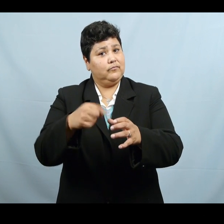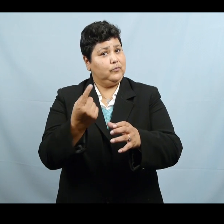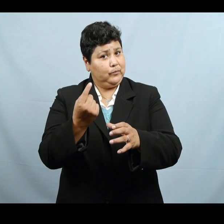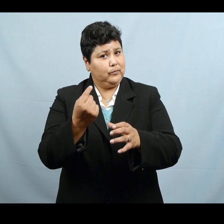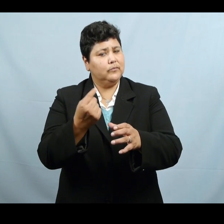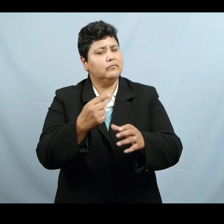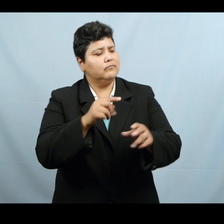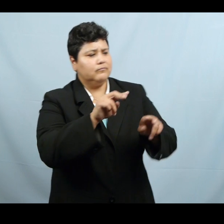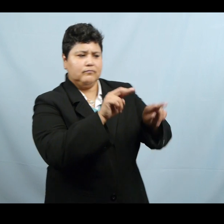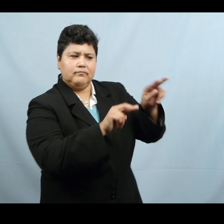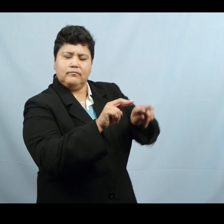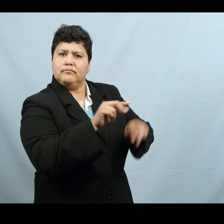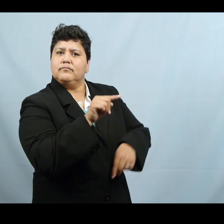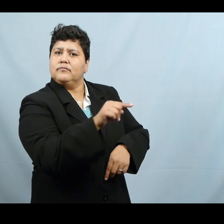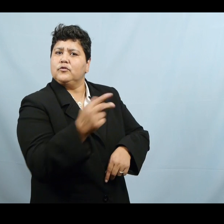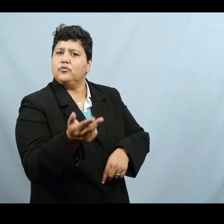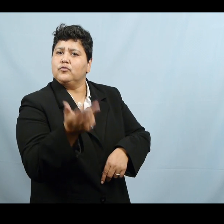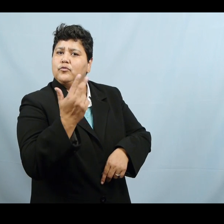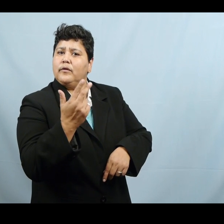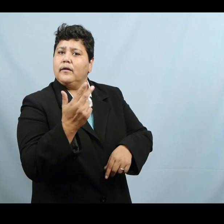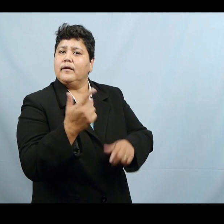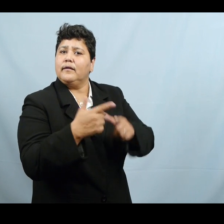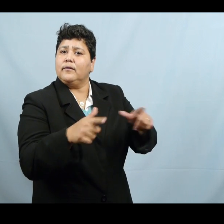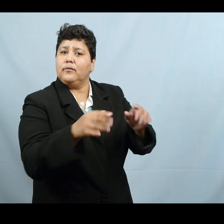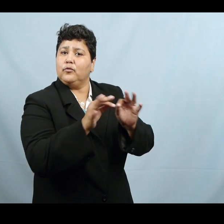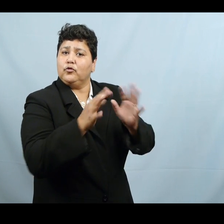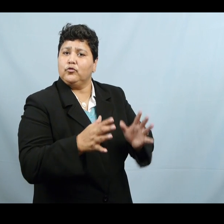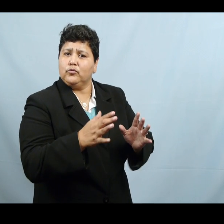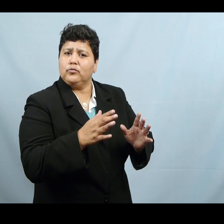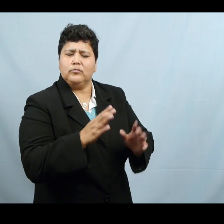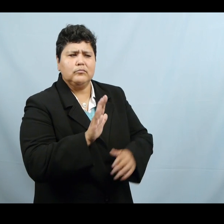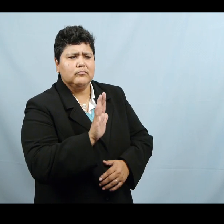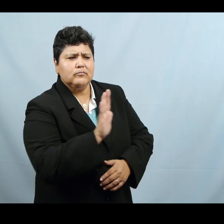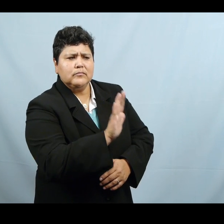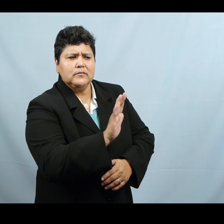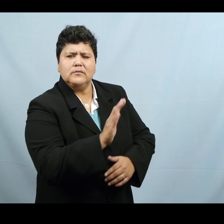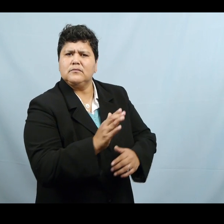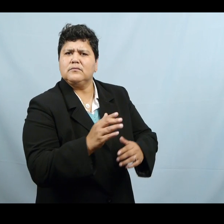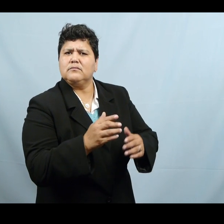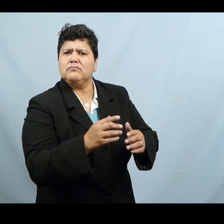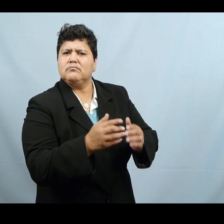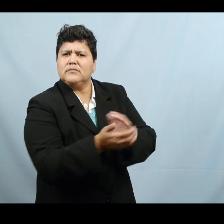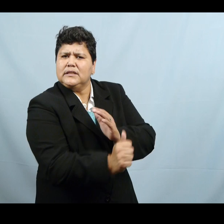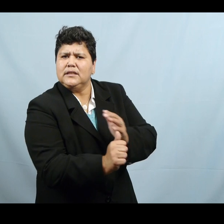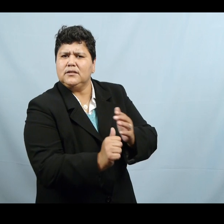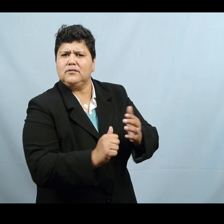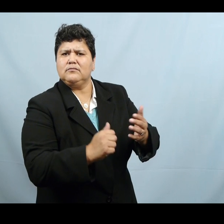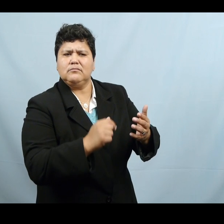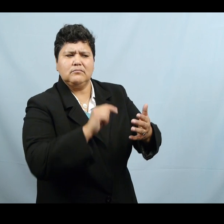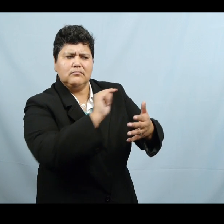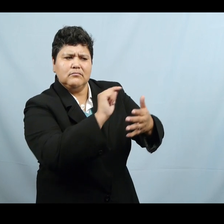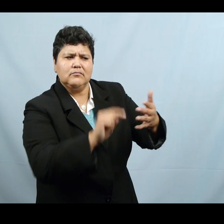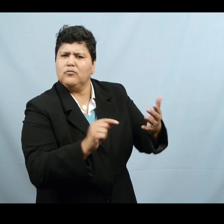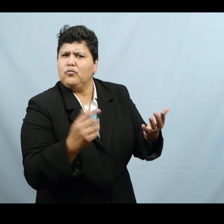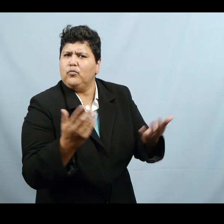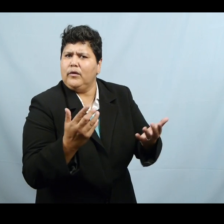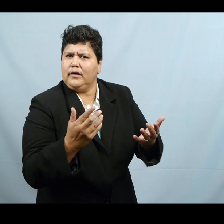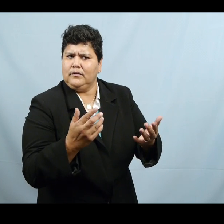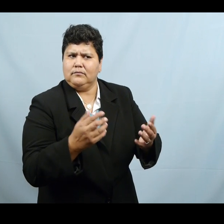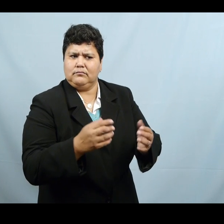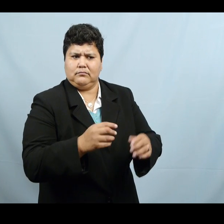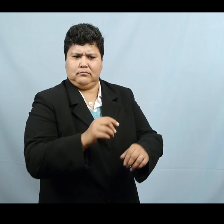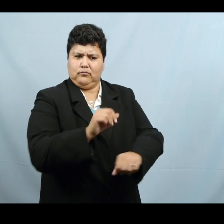domains and competencies required of a trilingual interpreter working in American sign language, Spanish, and English,